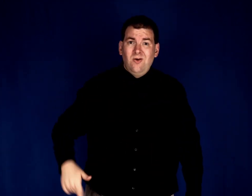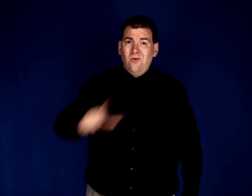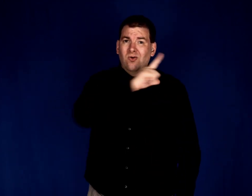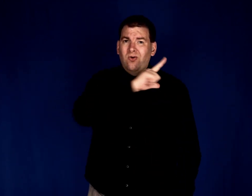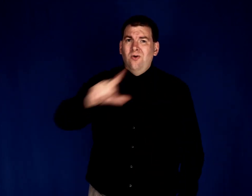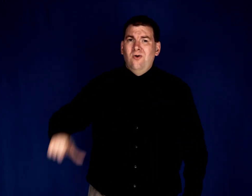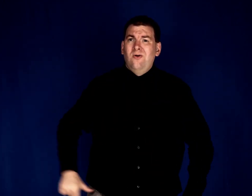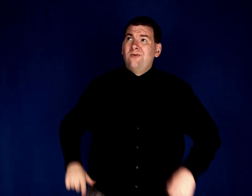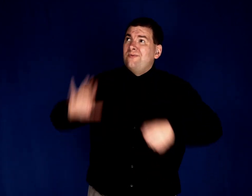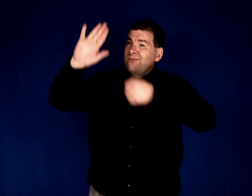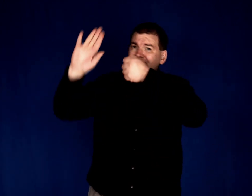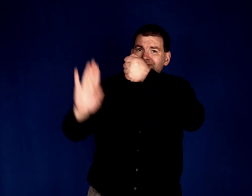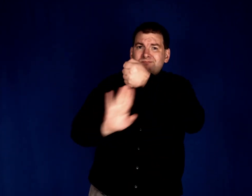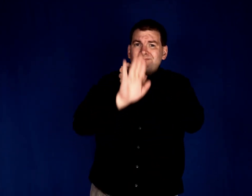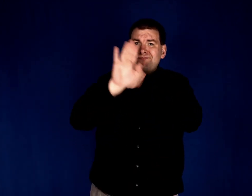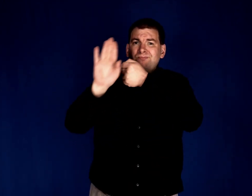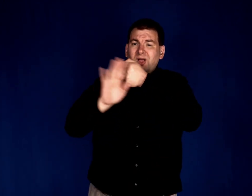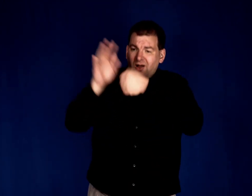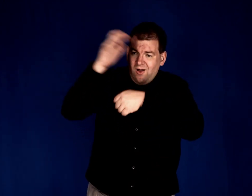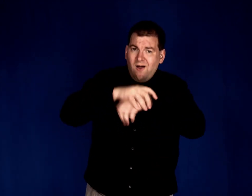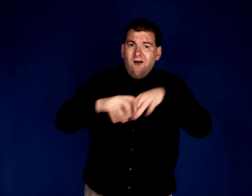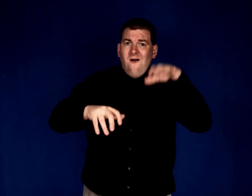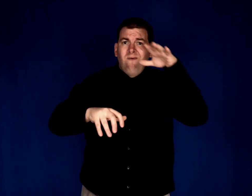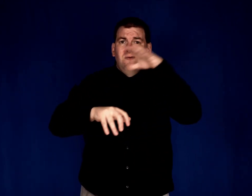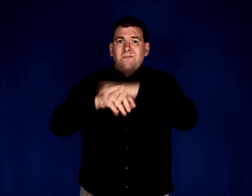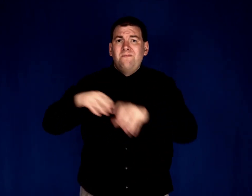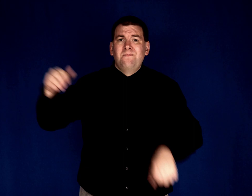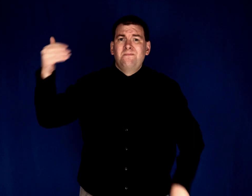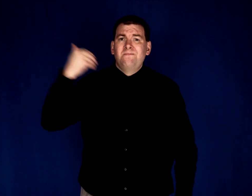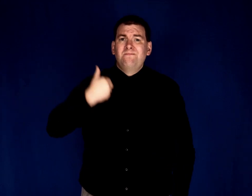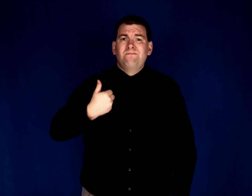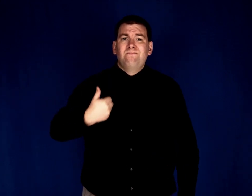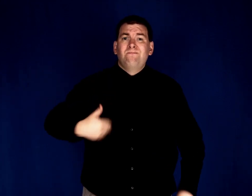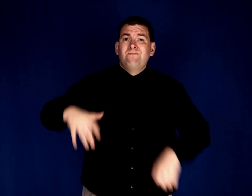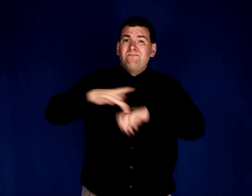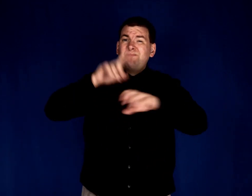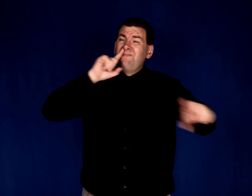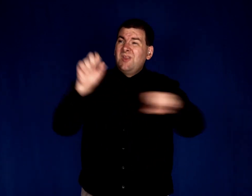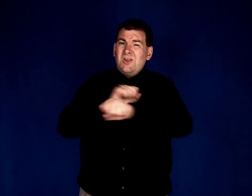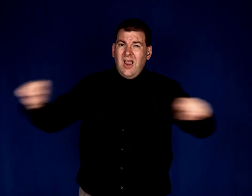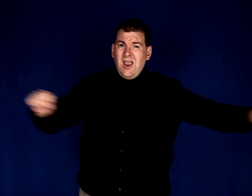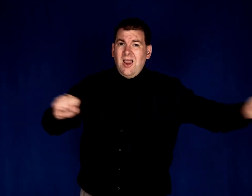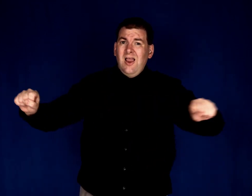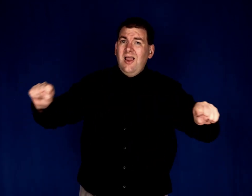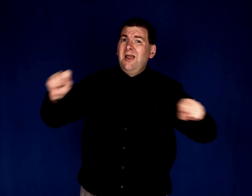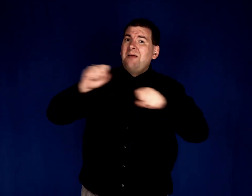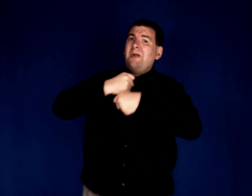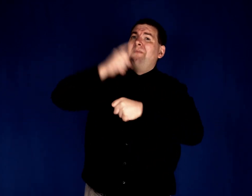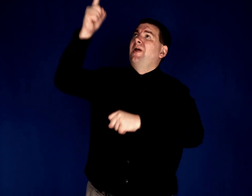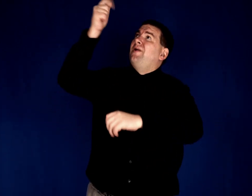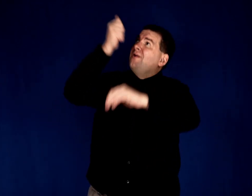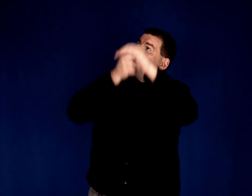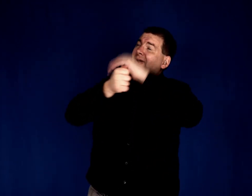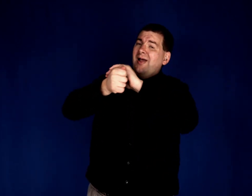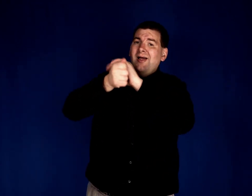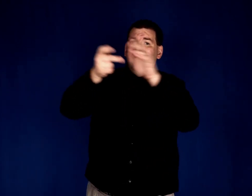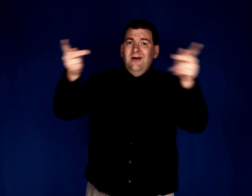Lord. In your refuge cover me. The Earth can shake the Lord. I'm making you my hiding